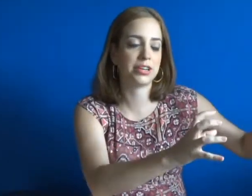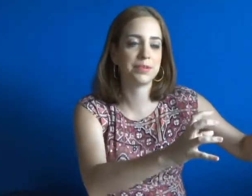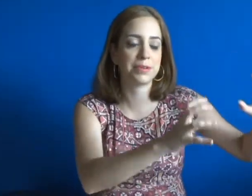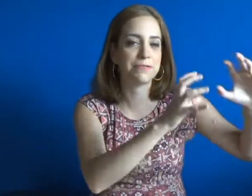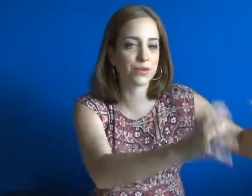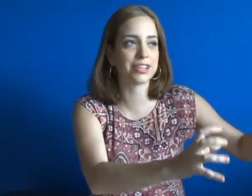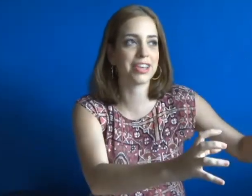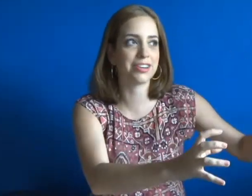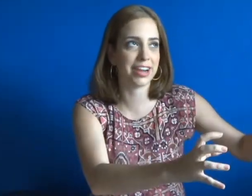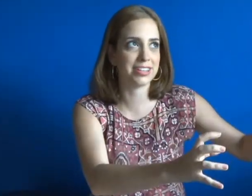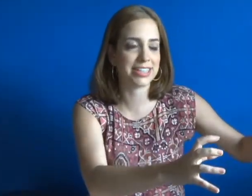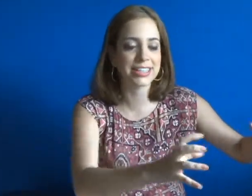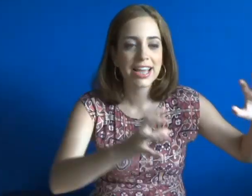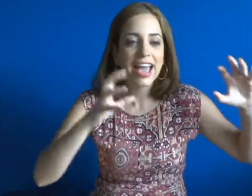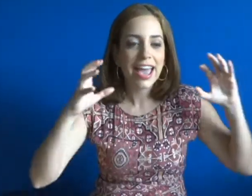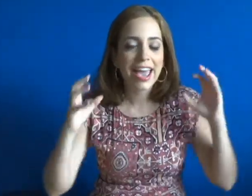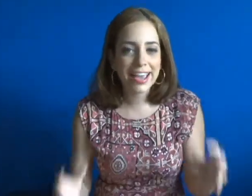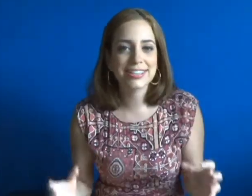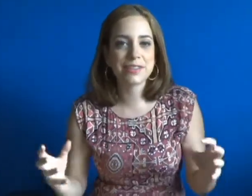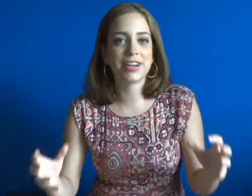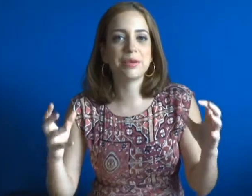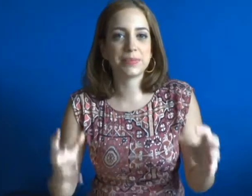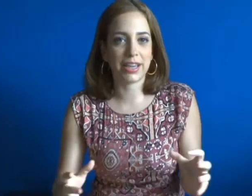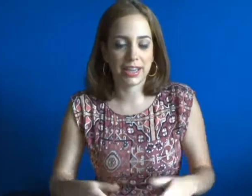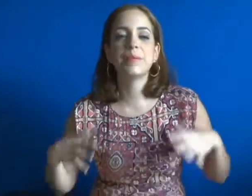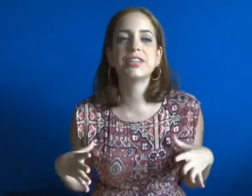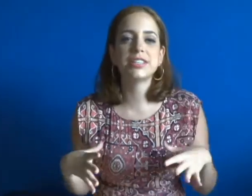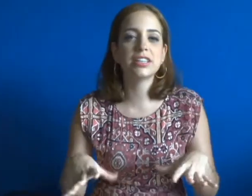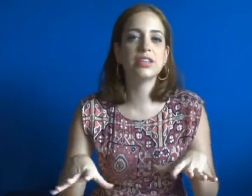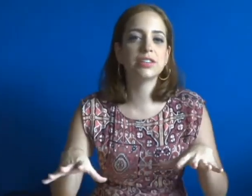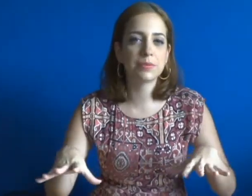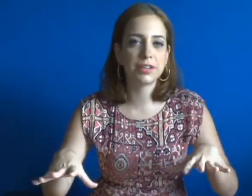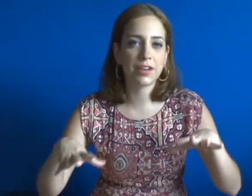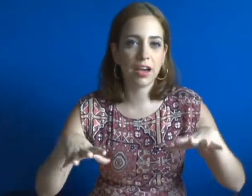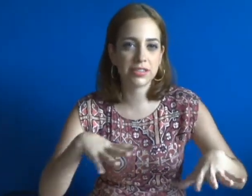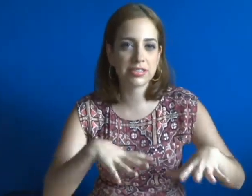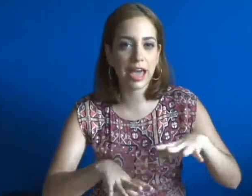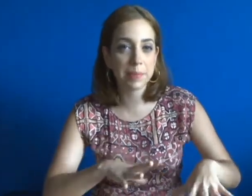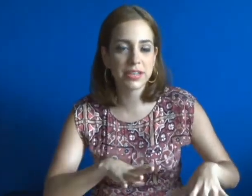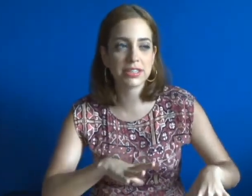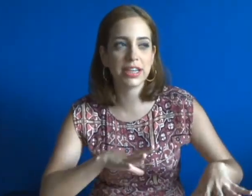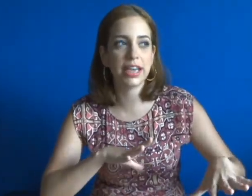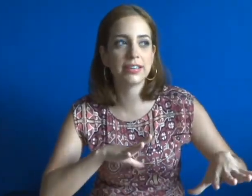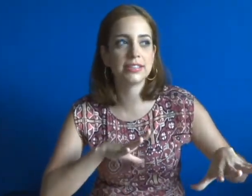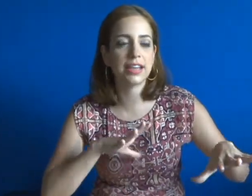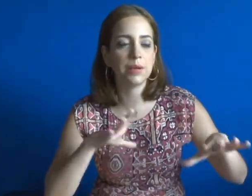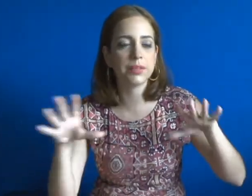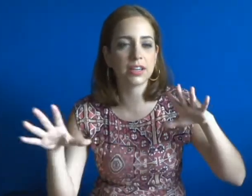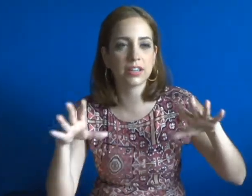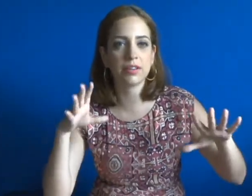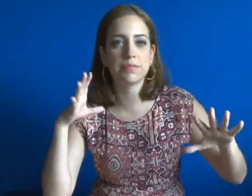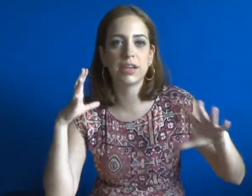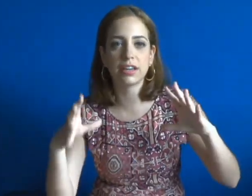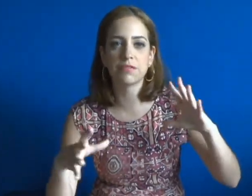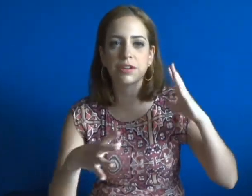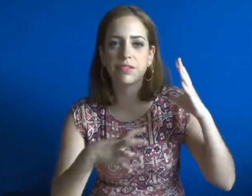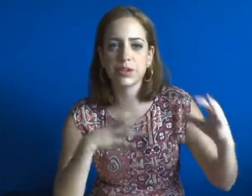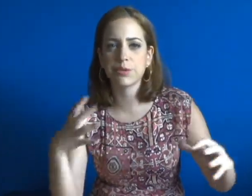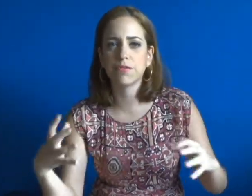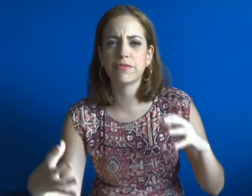before the year ended. And I read a play. I'm gonna tell you a little bit of how this happened and I'm not gonna make a review of